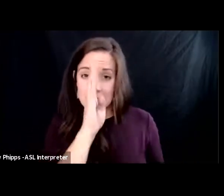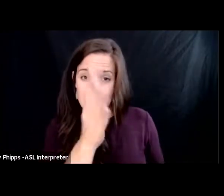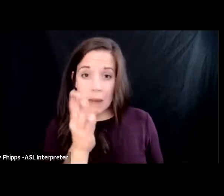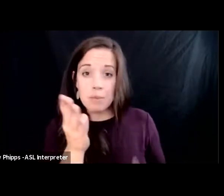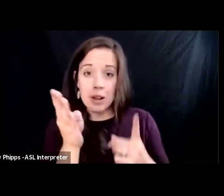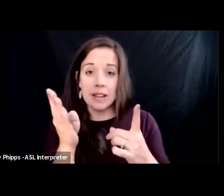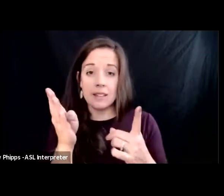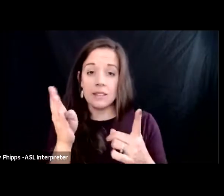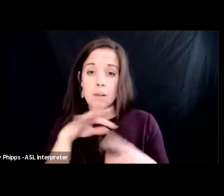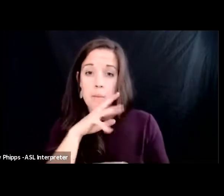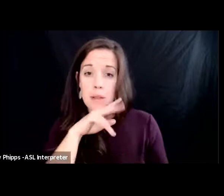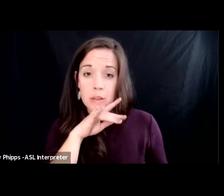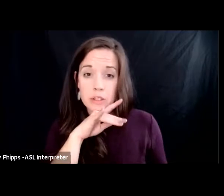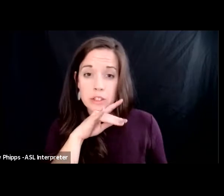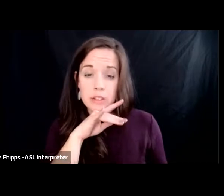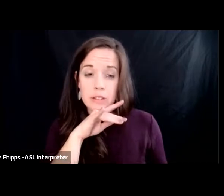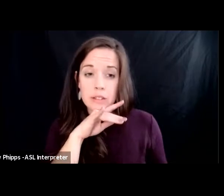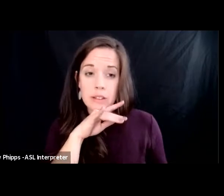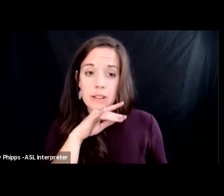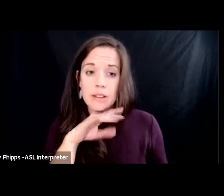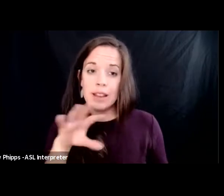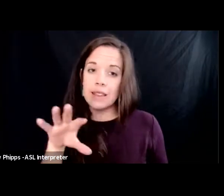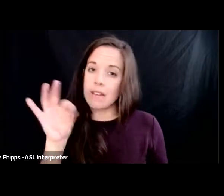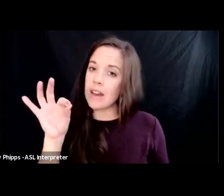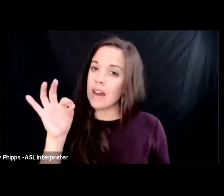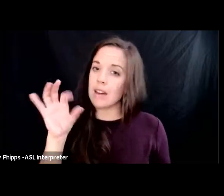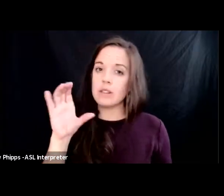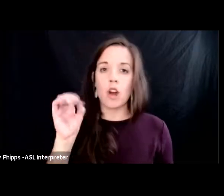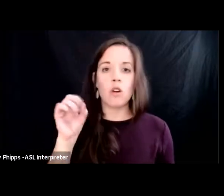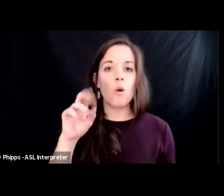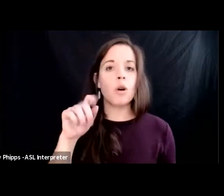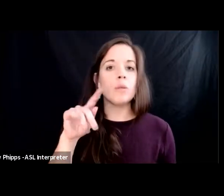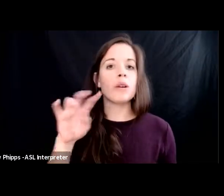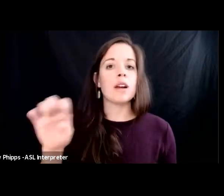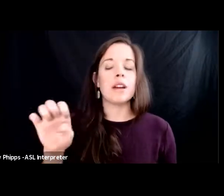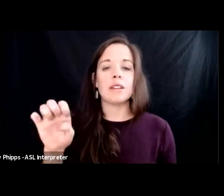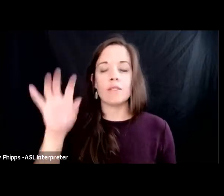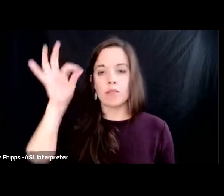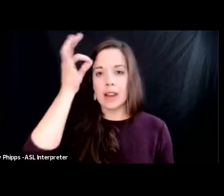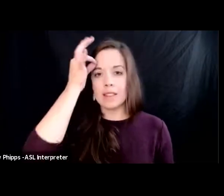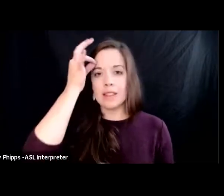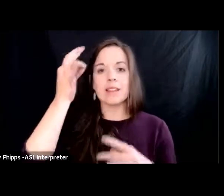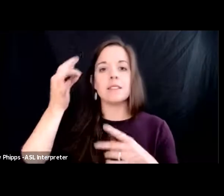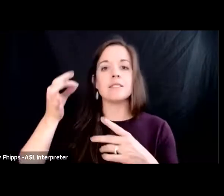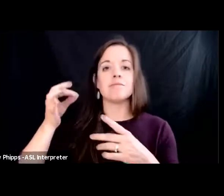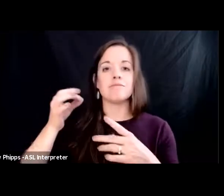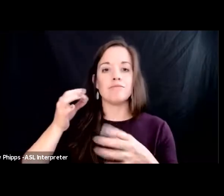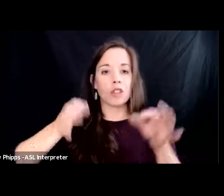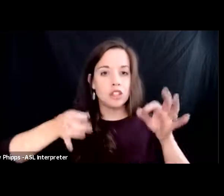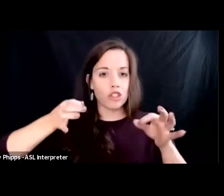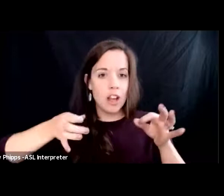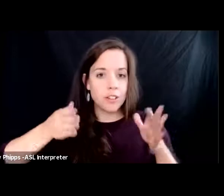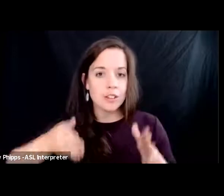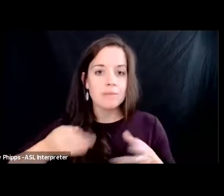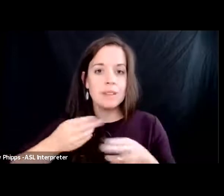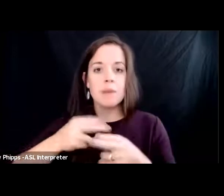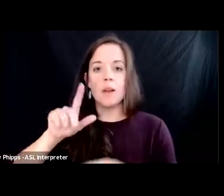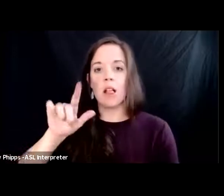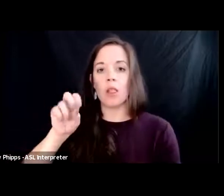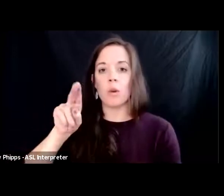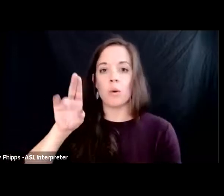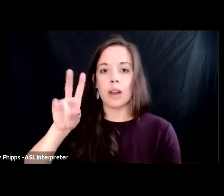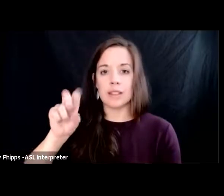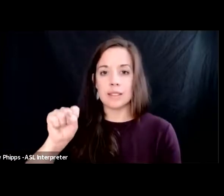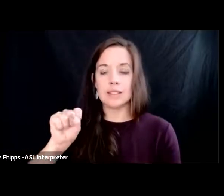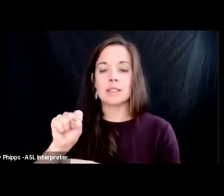and they found a very corporate friendly federal judge named lewis kaplan who actually suggested